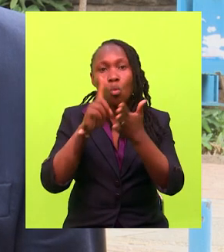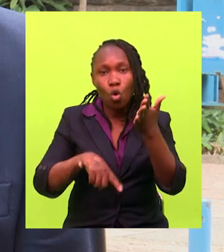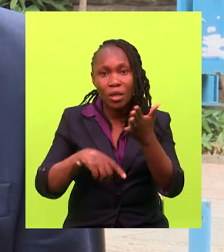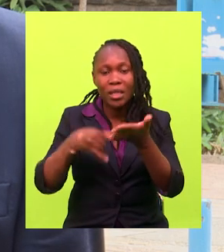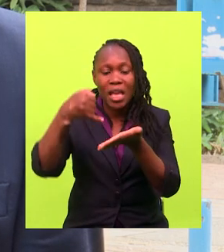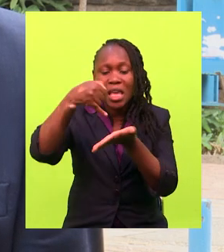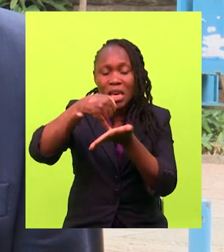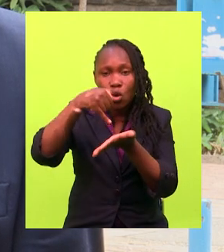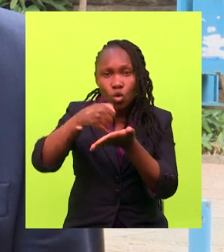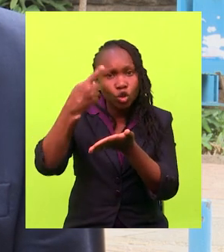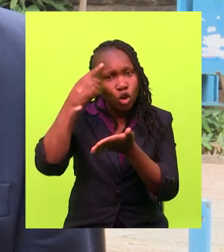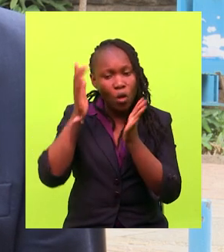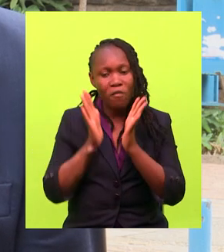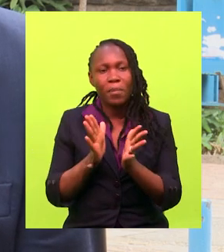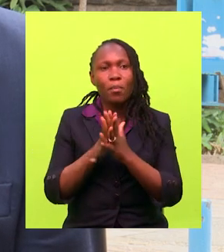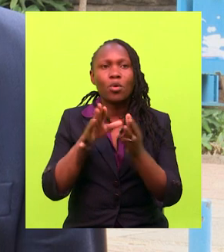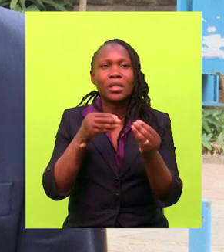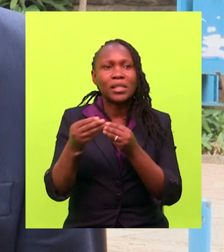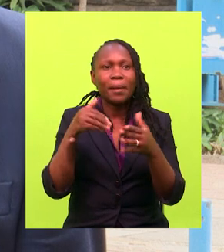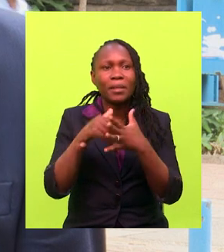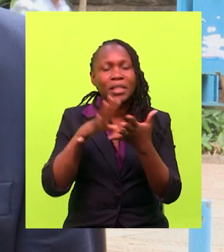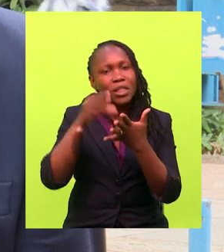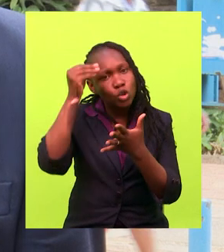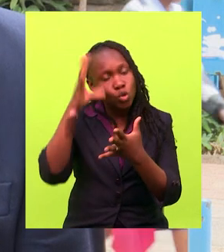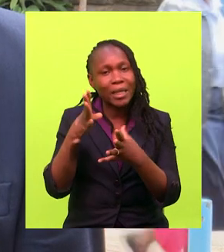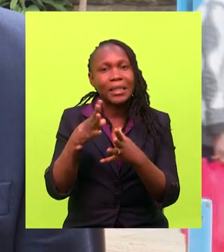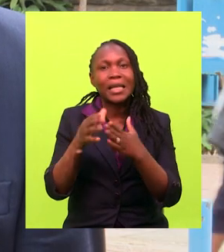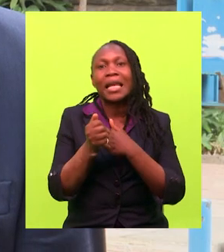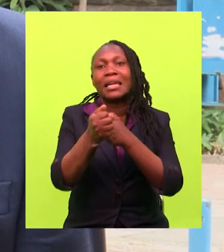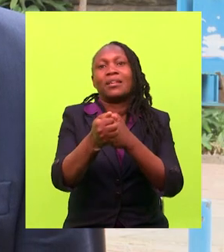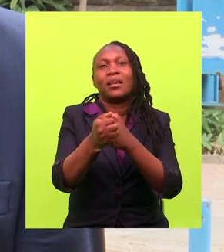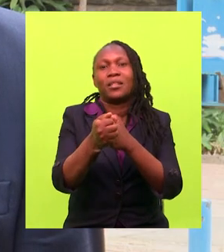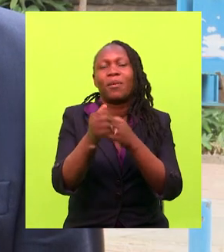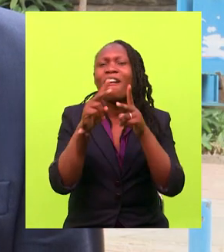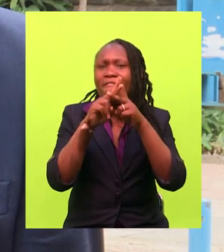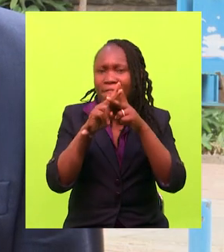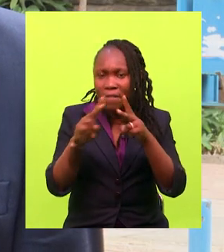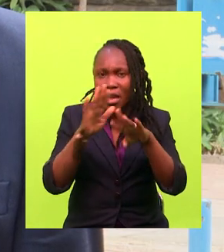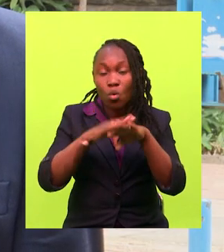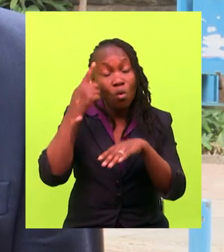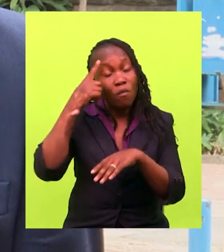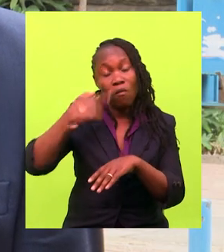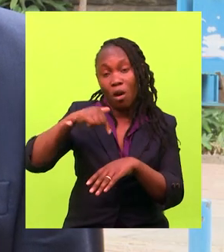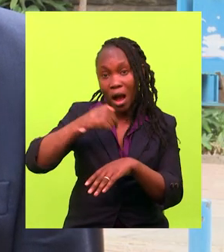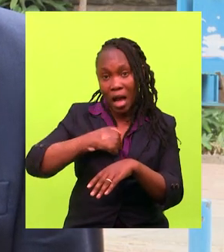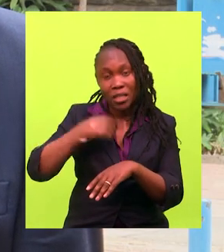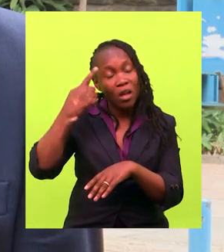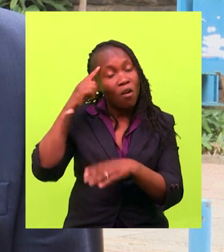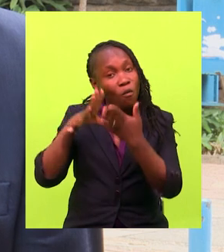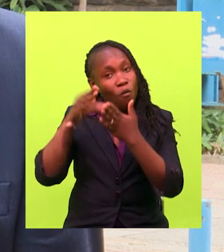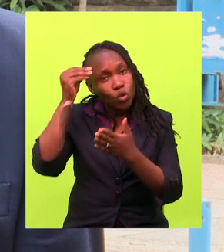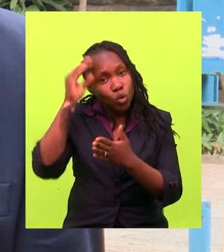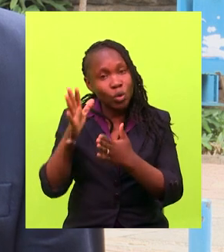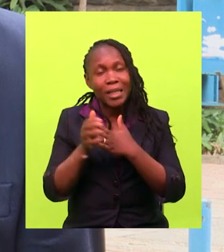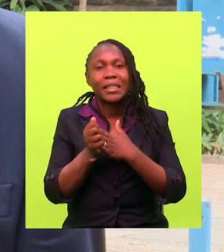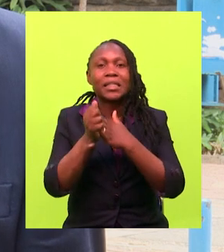of the persons with disability in student leadership. That has been great for us, so that the student